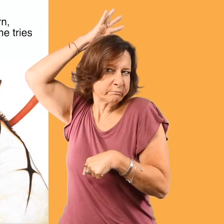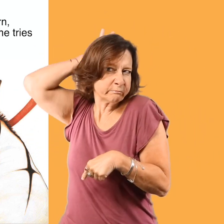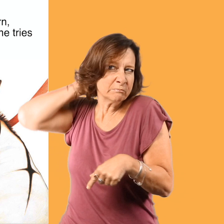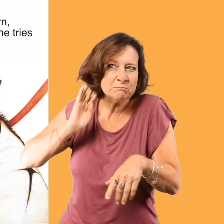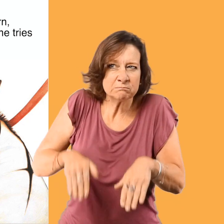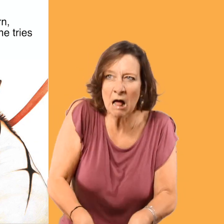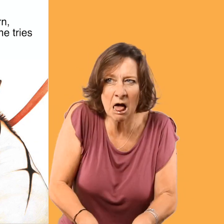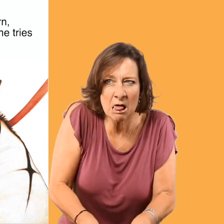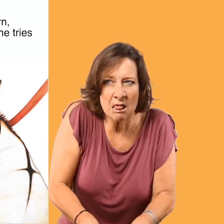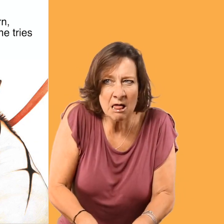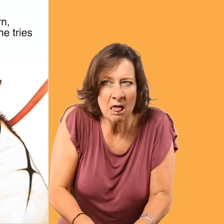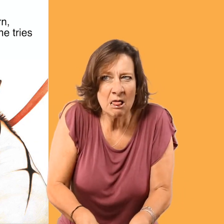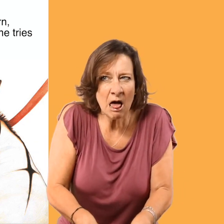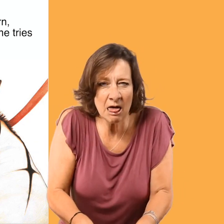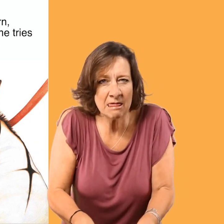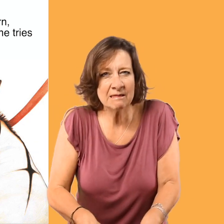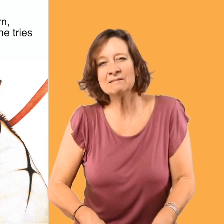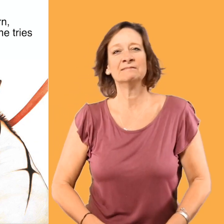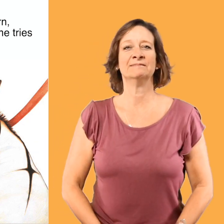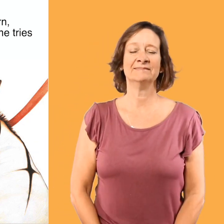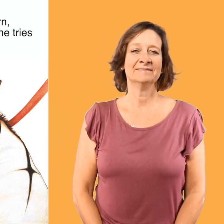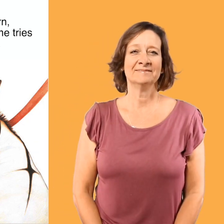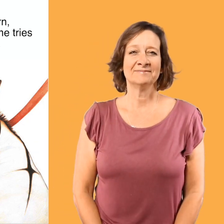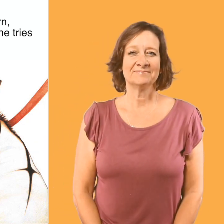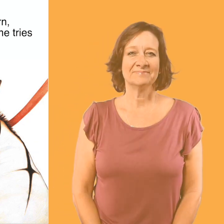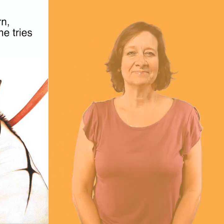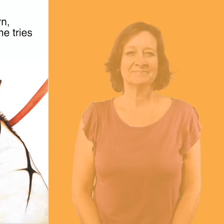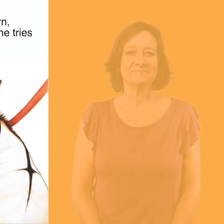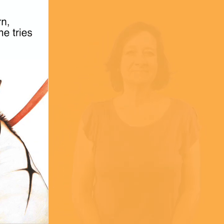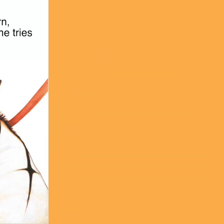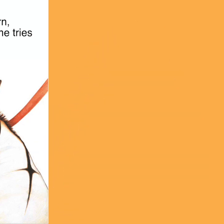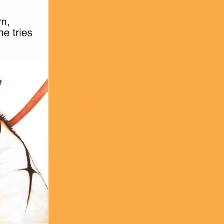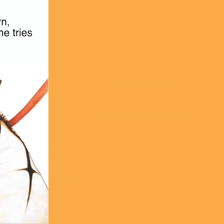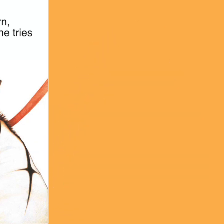hanging there, and my dog has a mohawk and a leash and is panting.